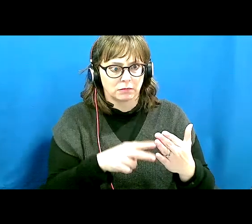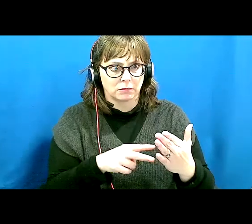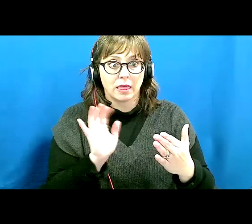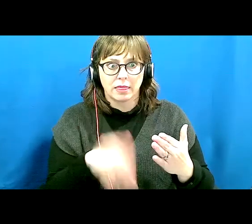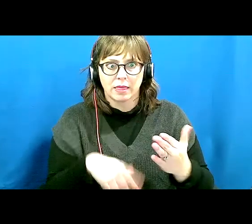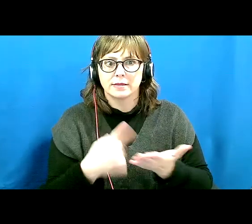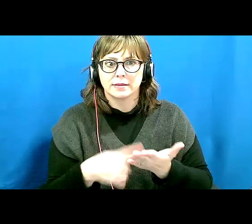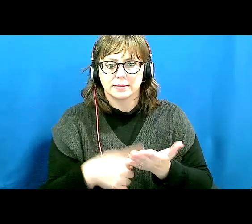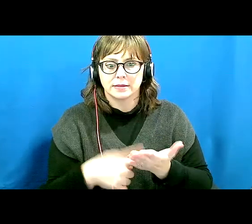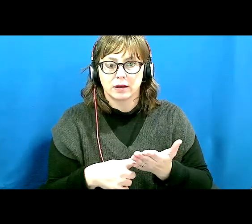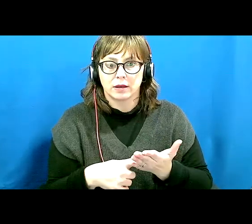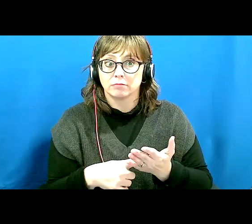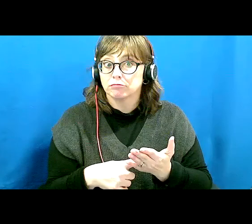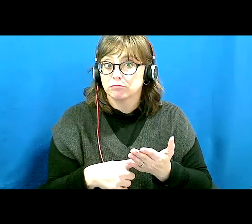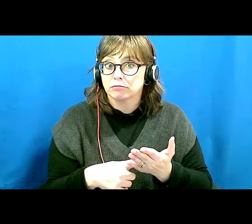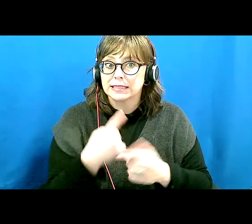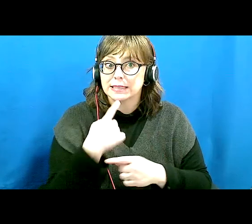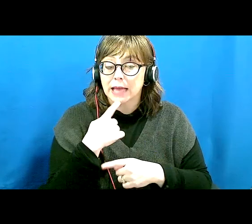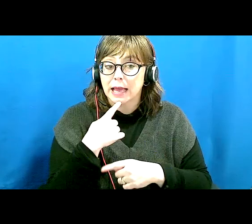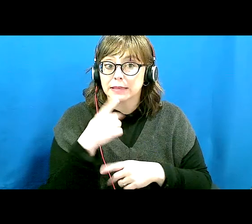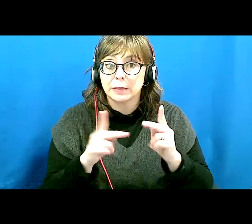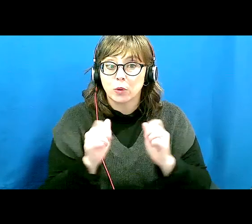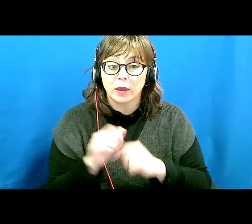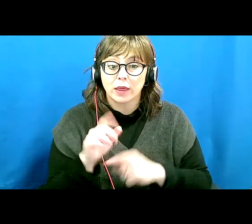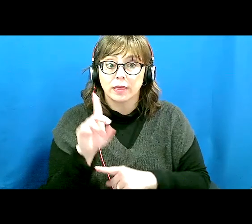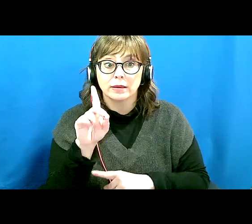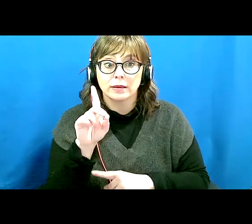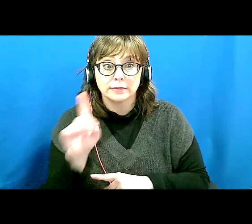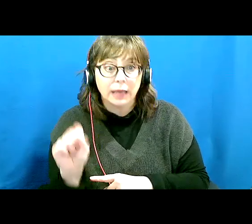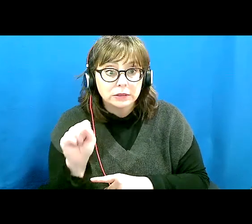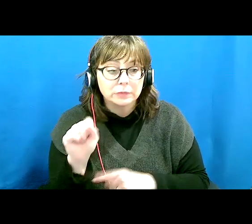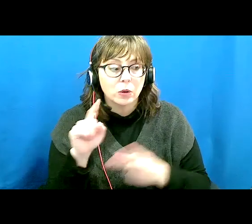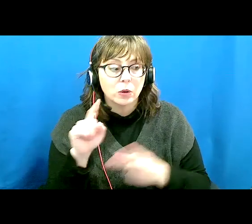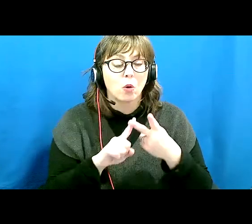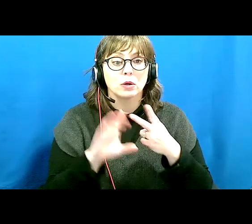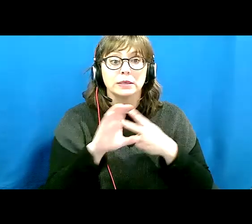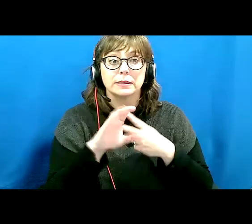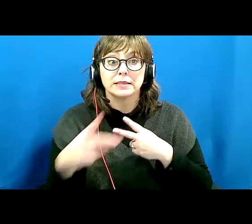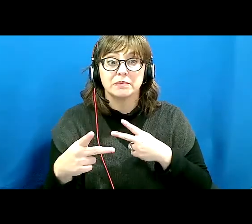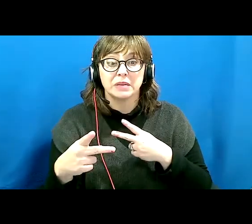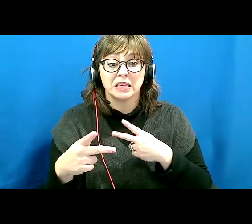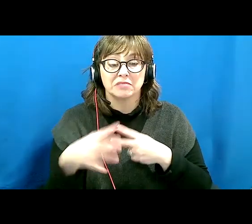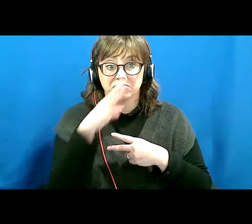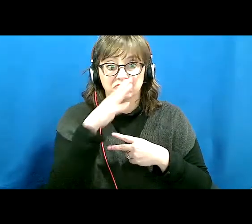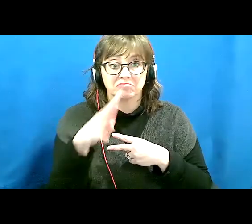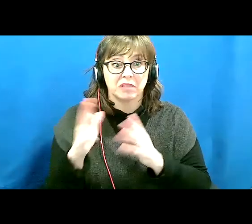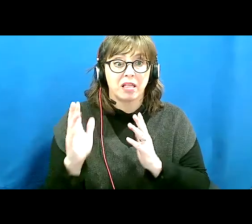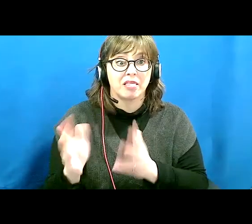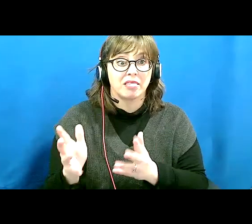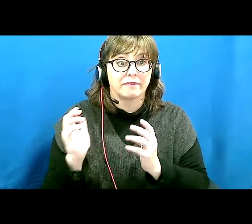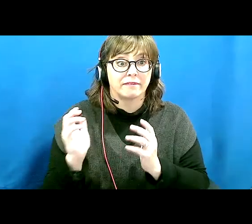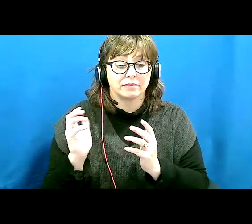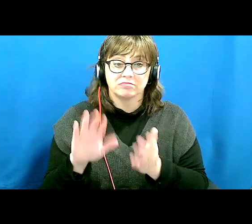people with Down syndrome or cerebral palsy should be left to die of COVID